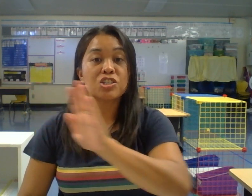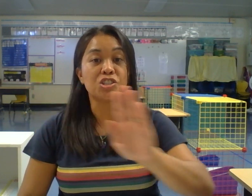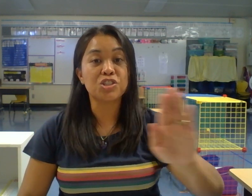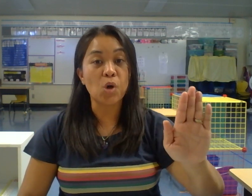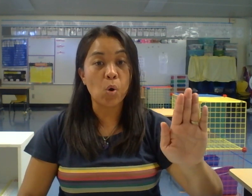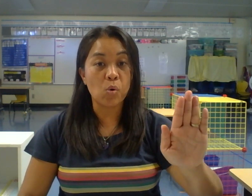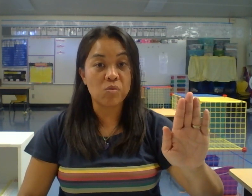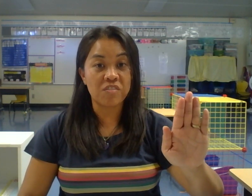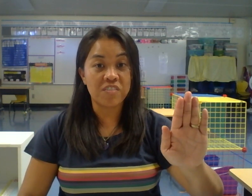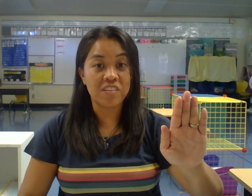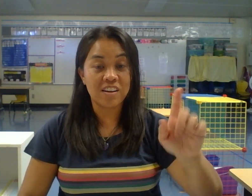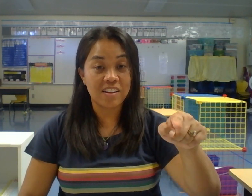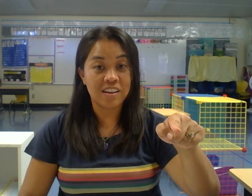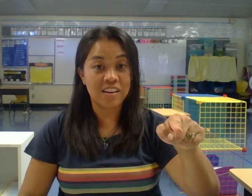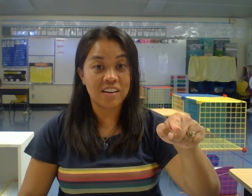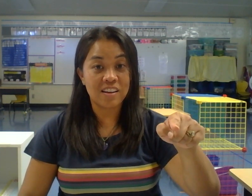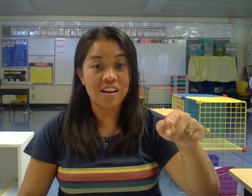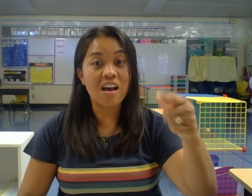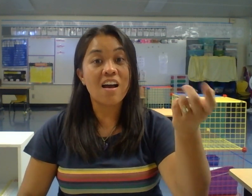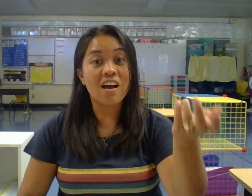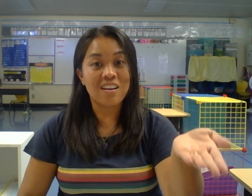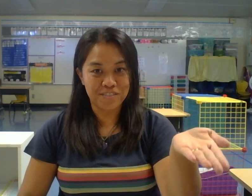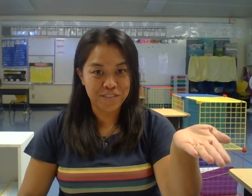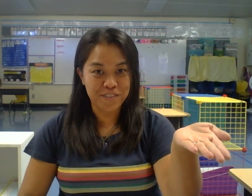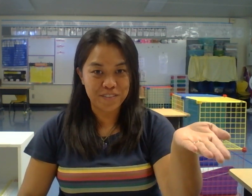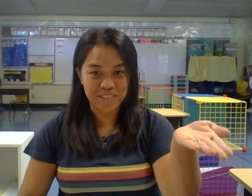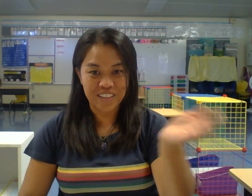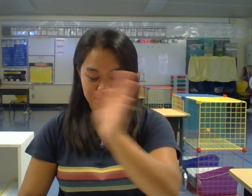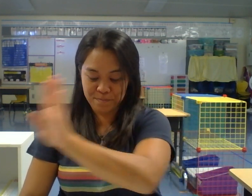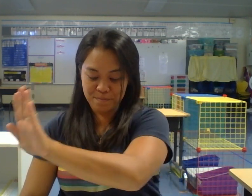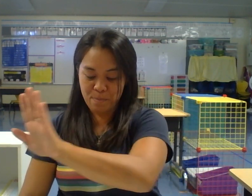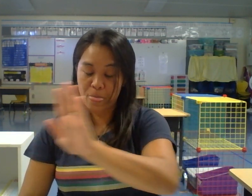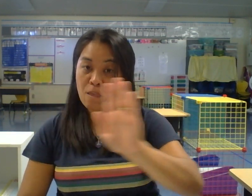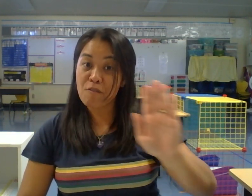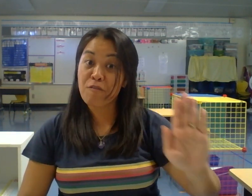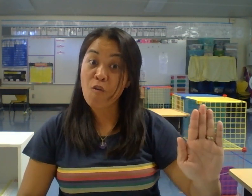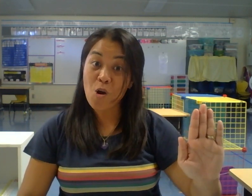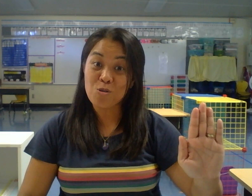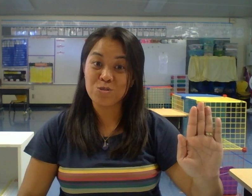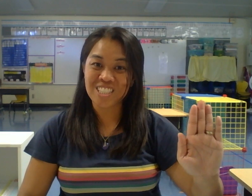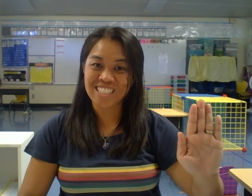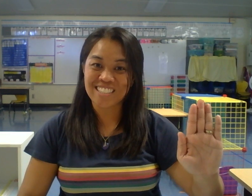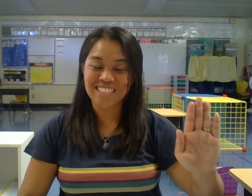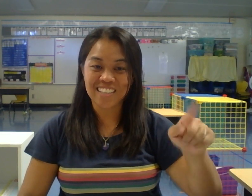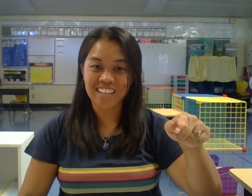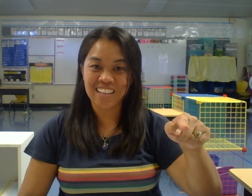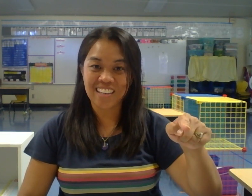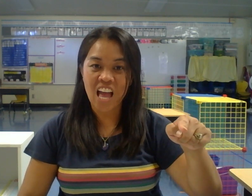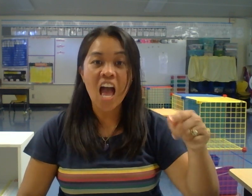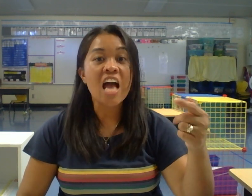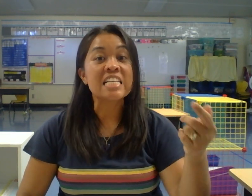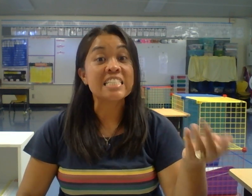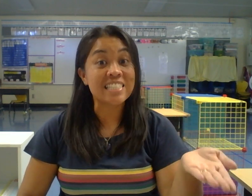Stove. View. froze. Z.